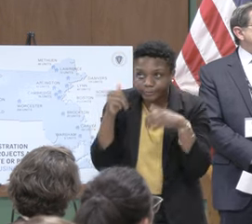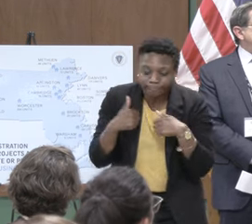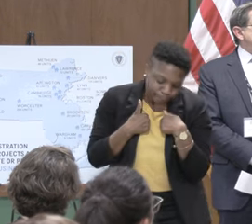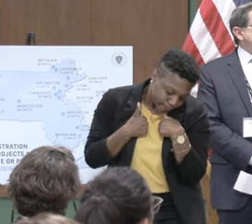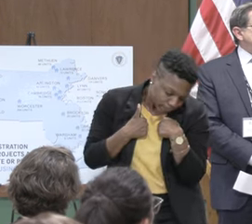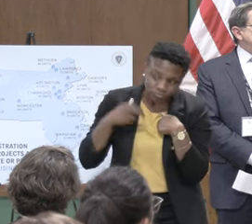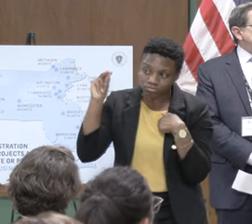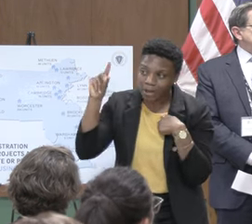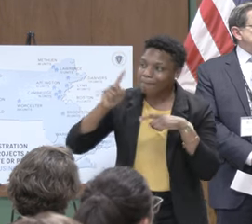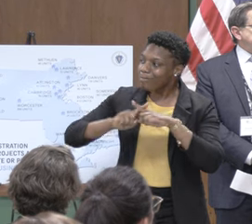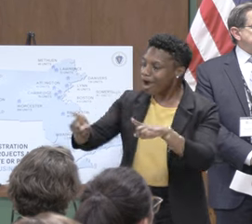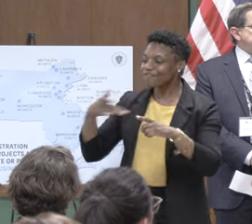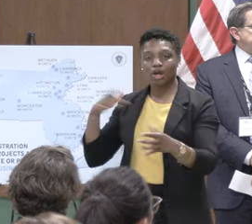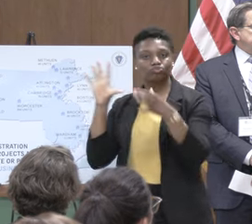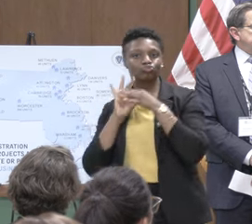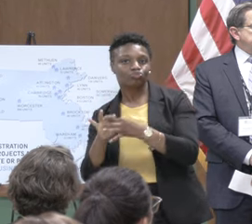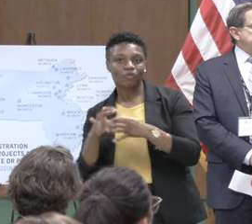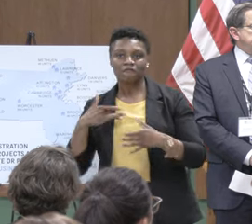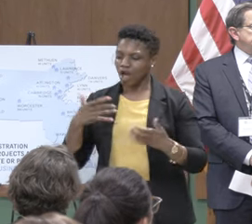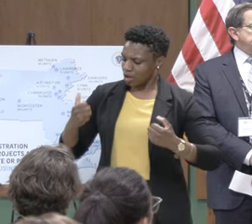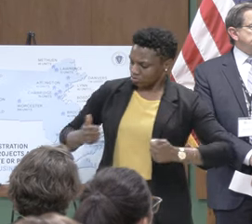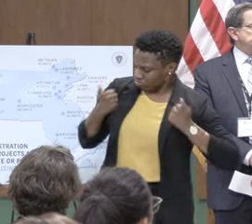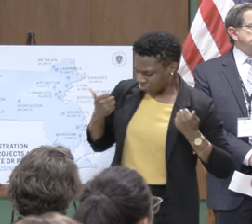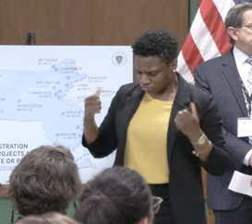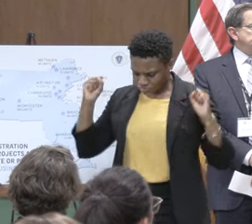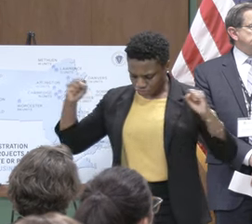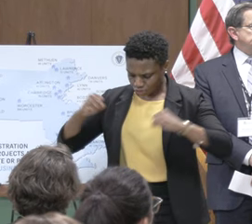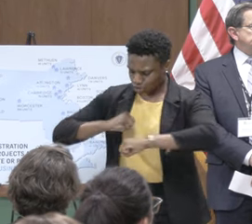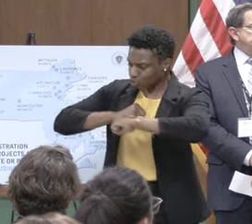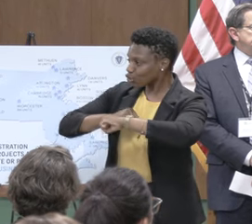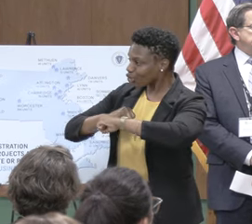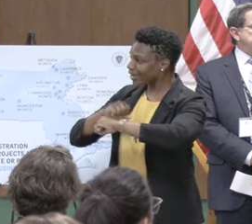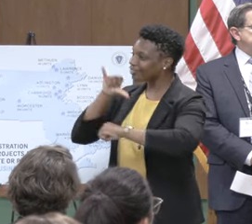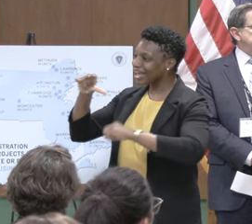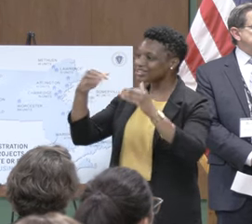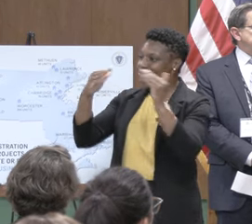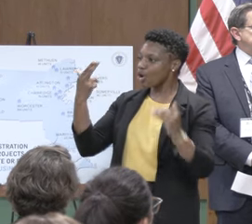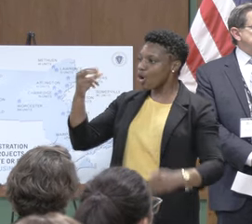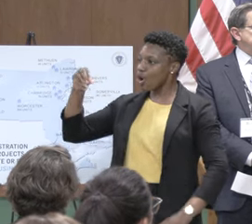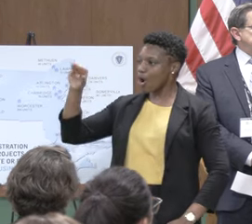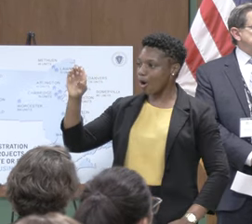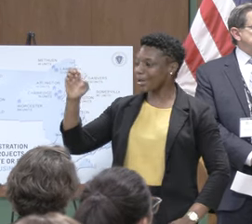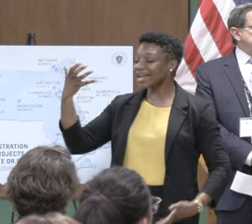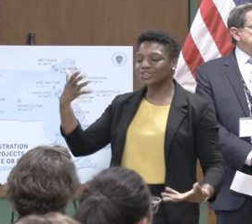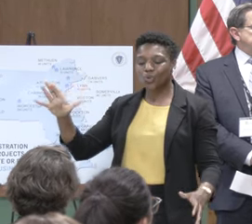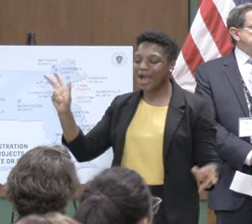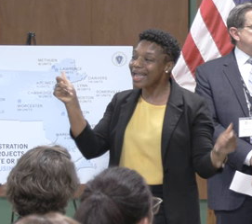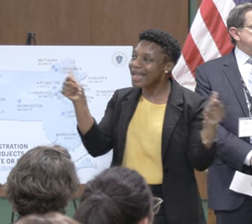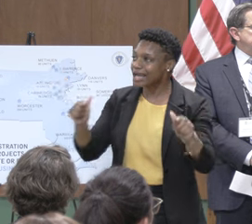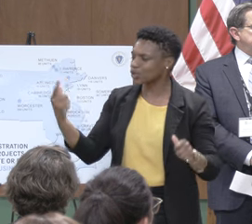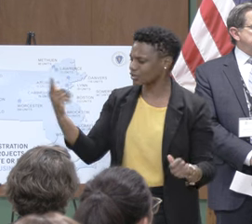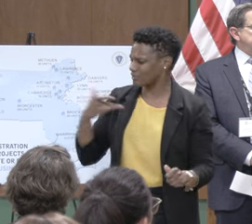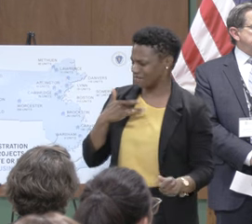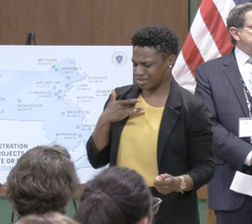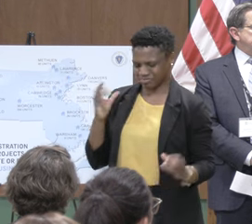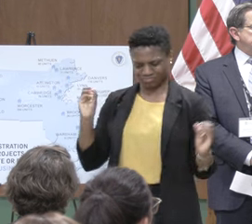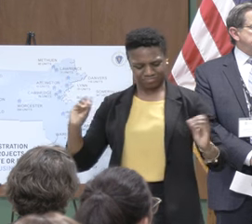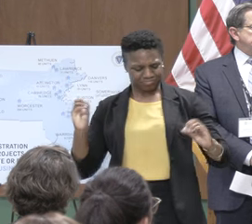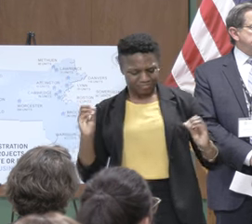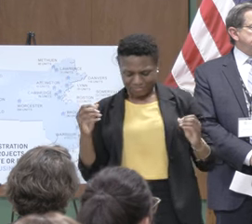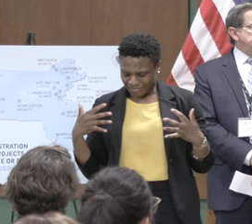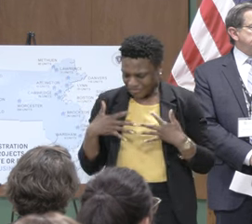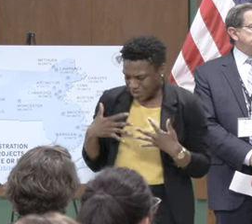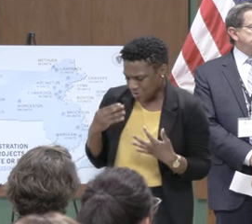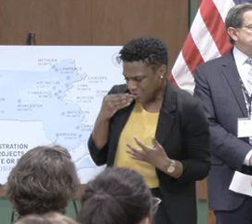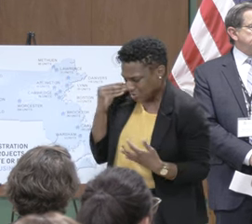it's a place of belonging it's a place of security and i don't want as governor anyone in our state to live with a fear